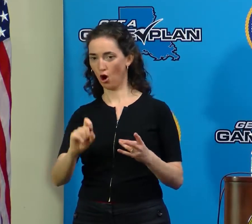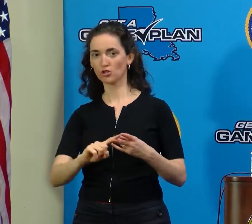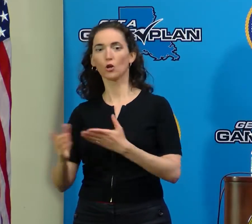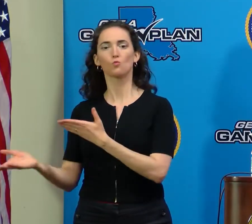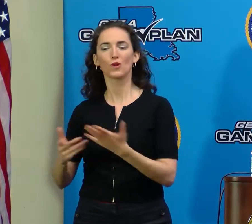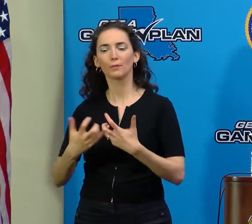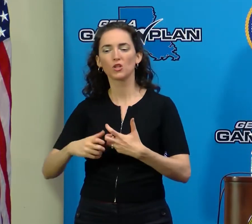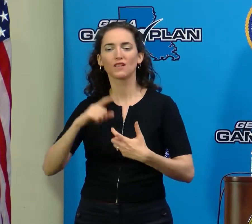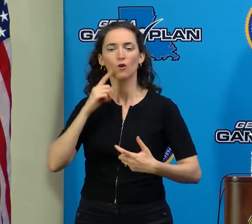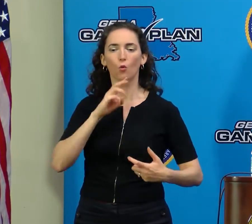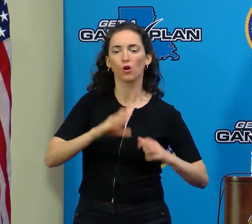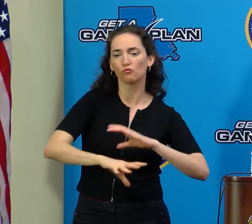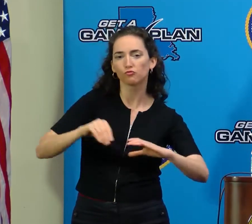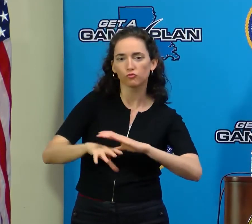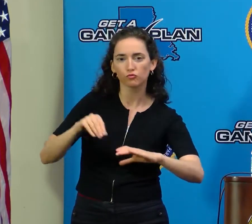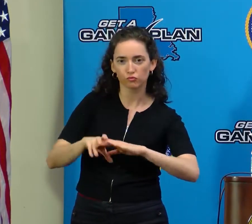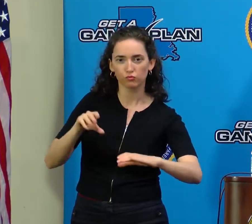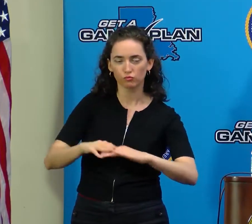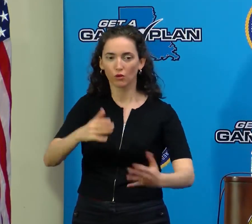necessary.